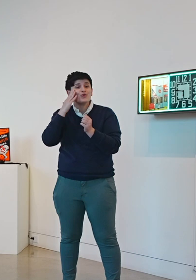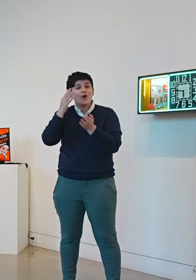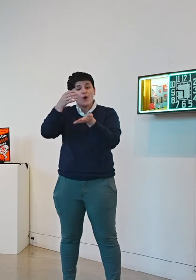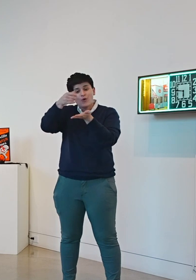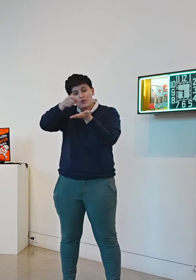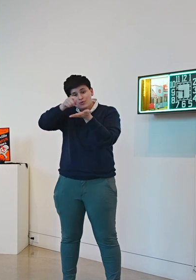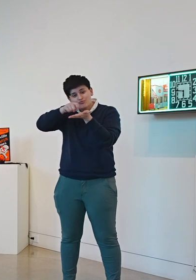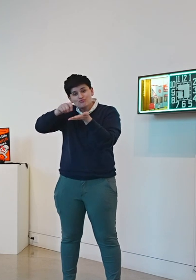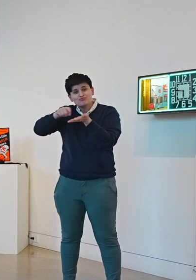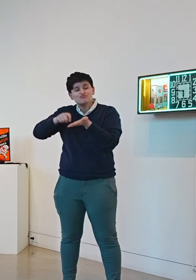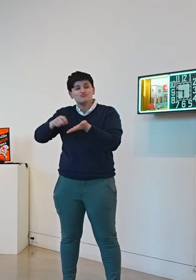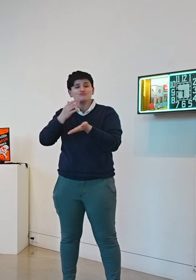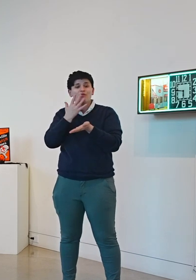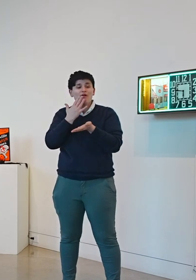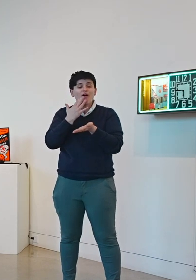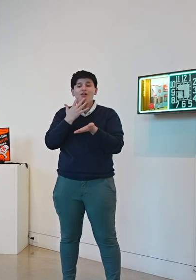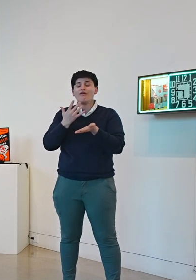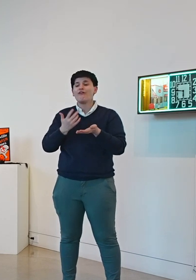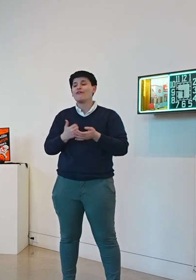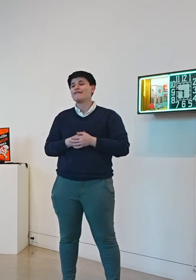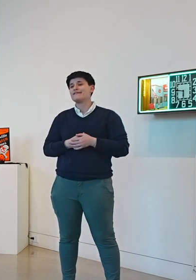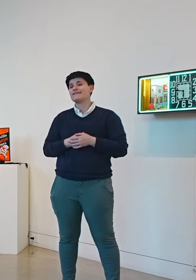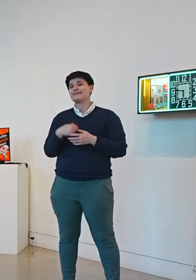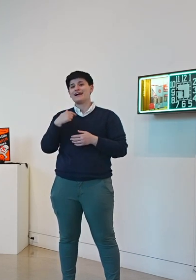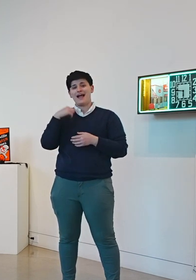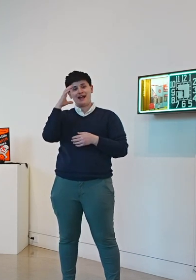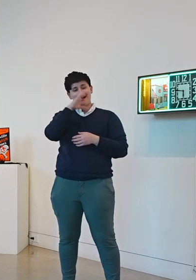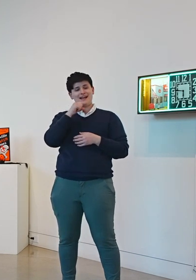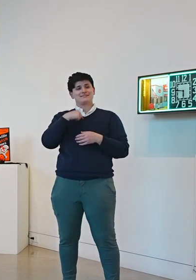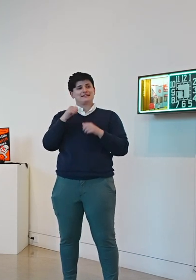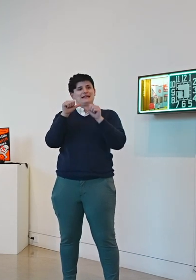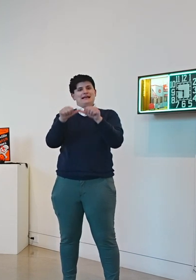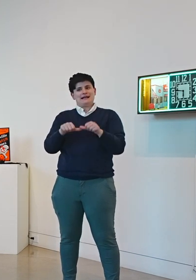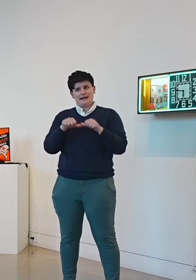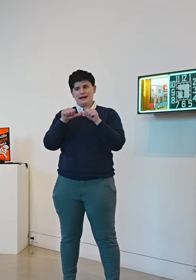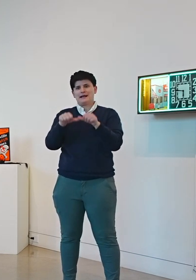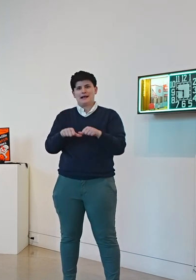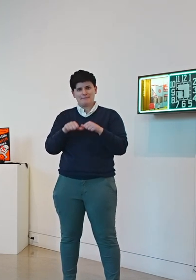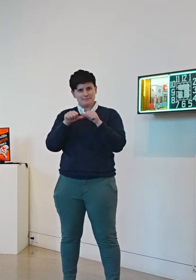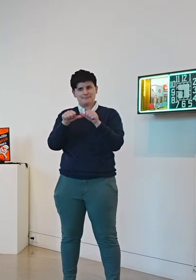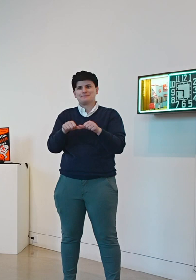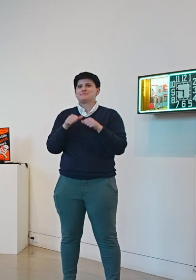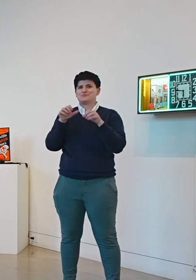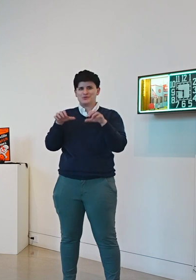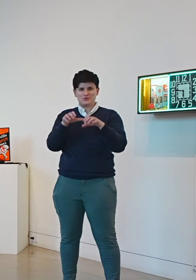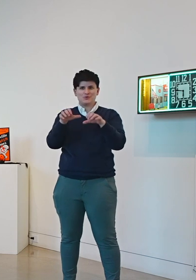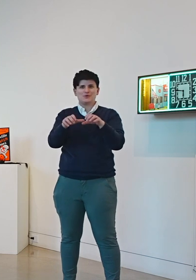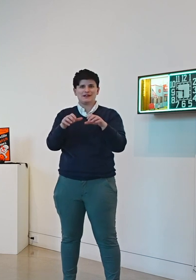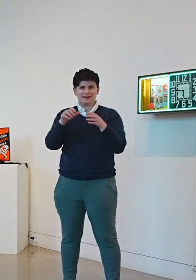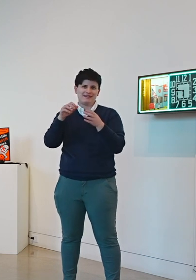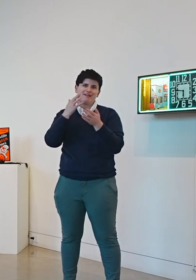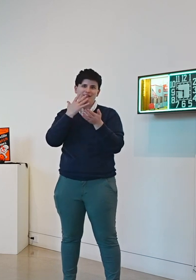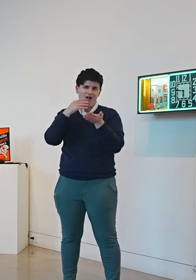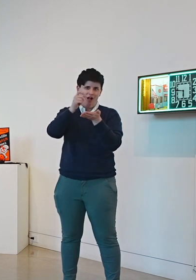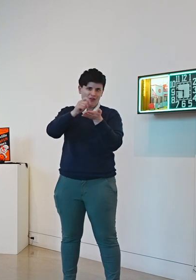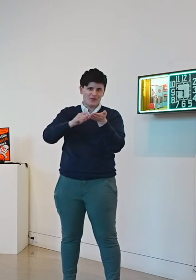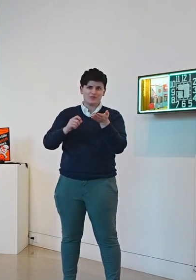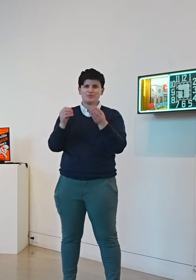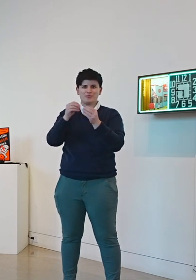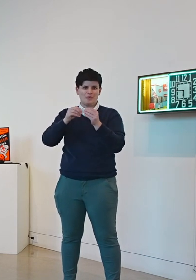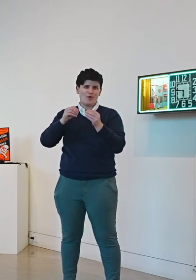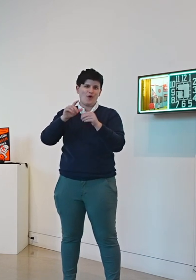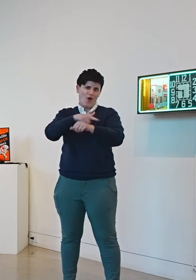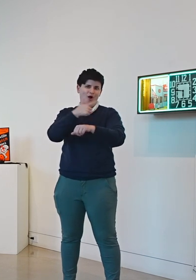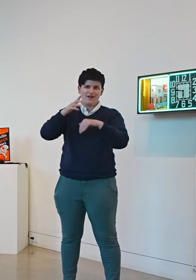I guess I kept doing it a lot longer than most people. Became the artist in my